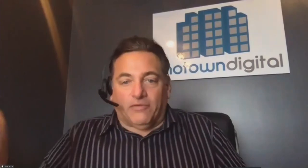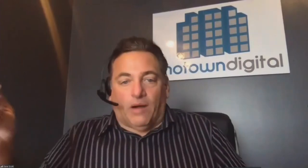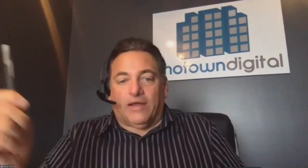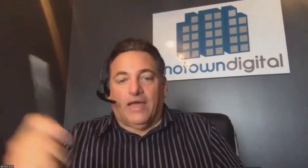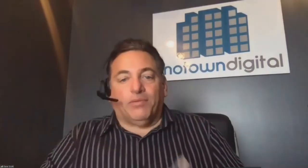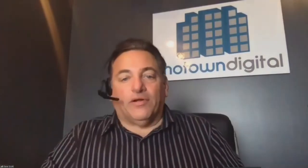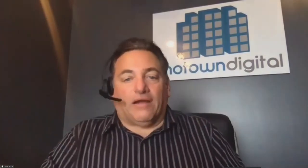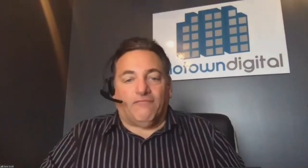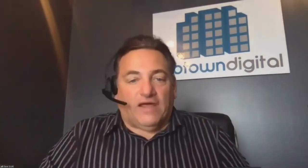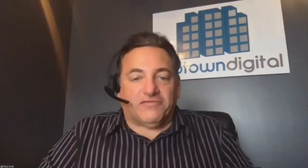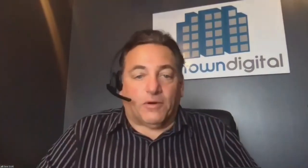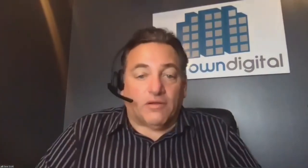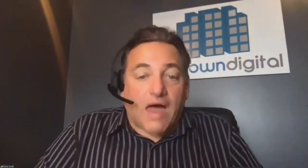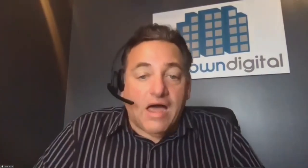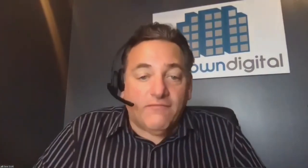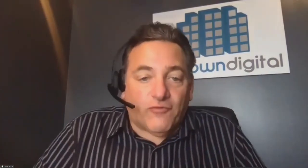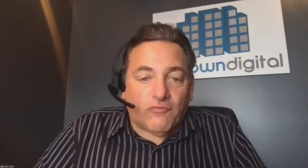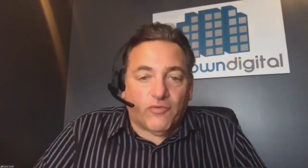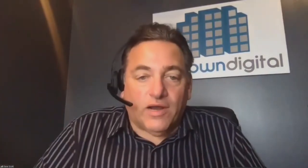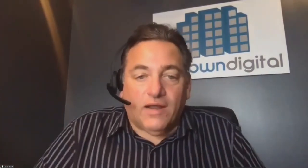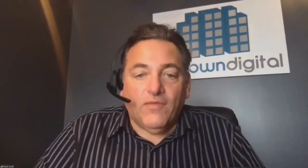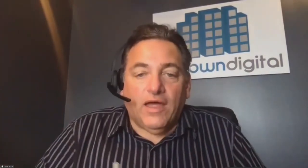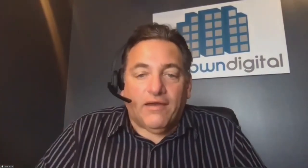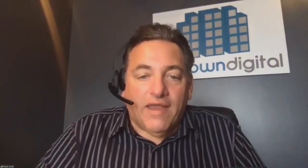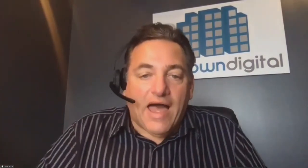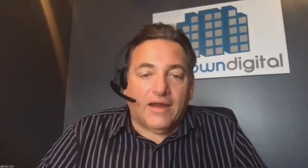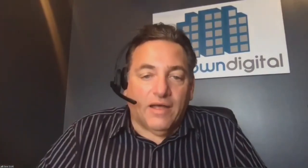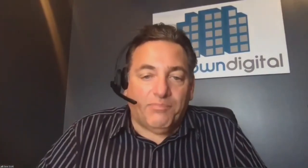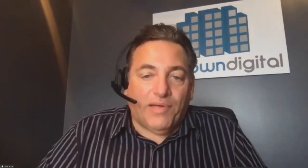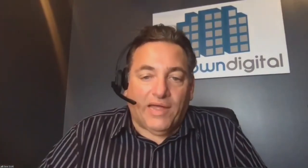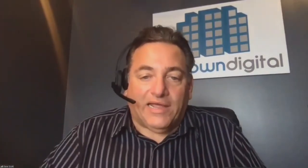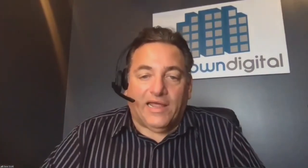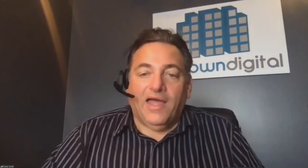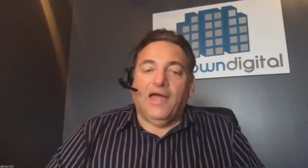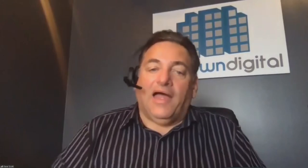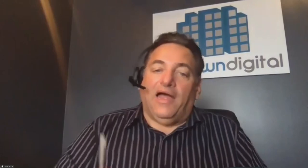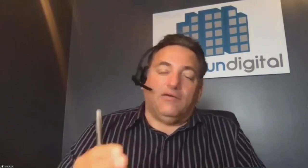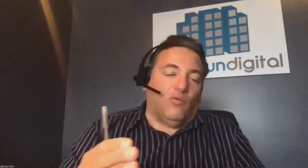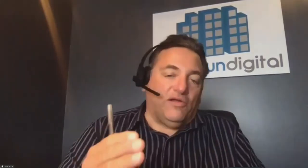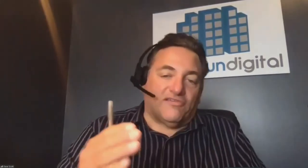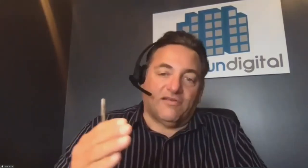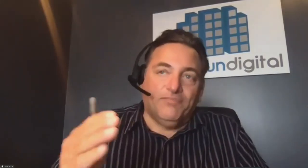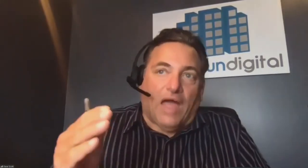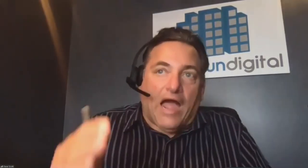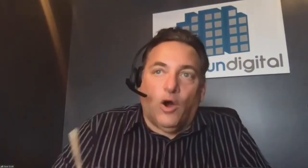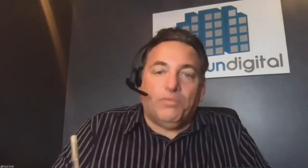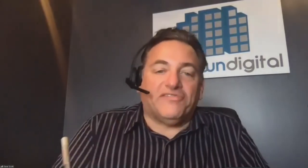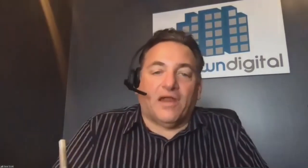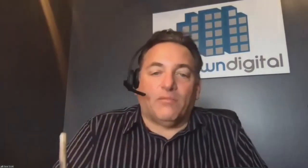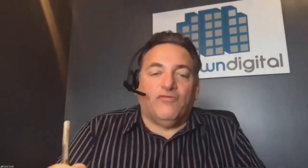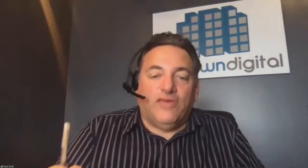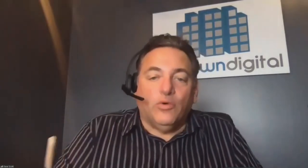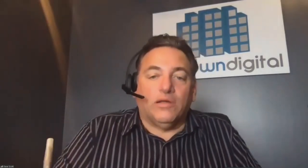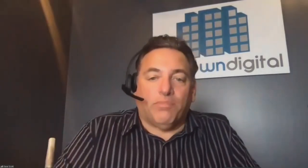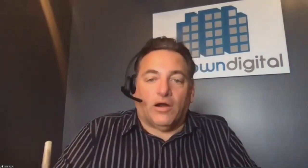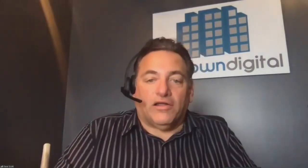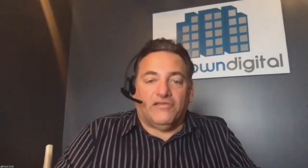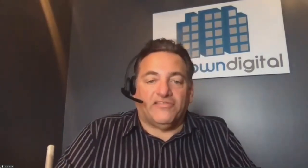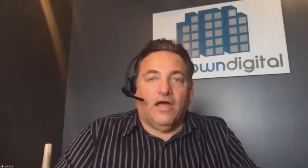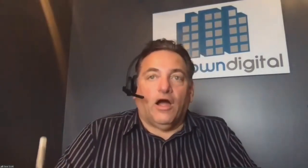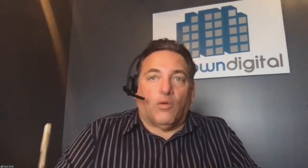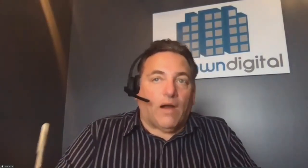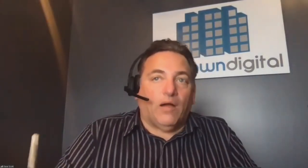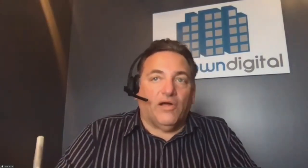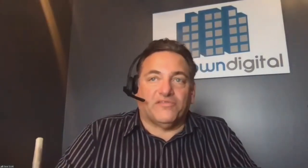over. I don't see why we can't put it on Facebook Live for free. Not a penny. And we just, I hope you set up viewing